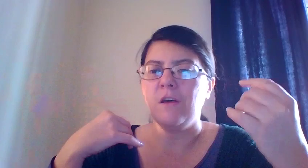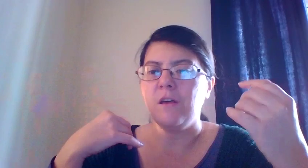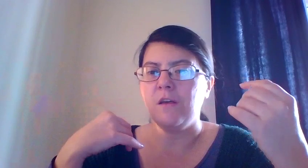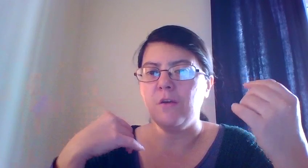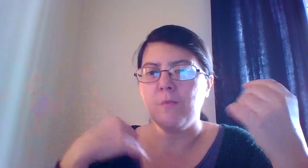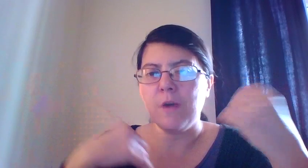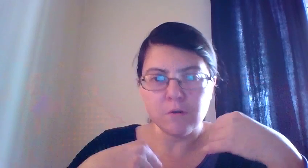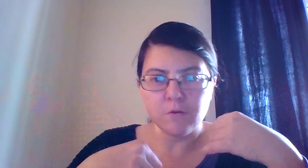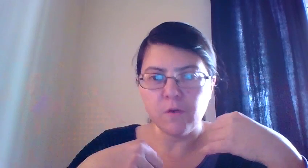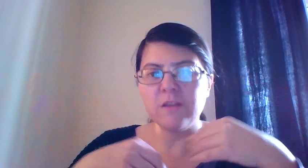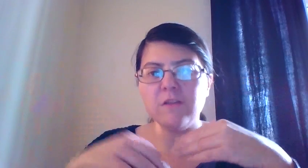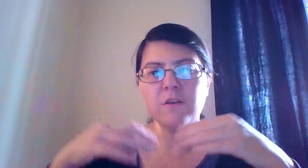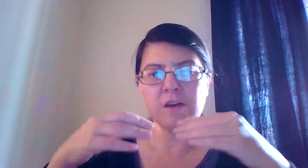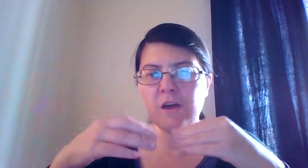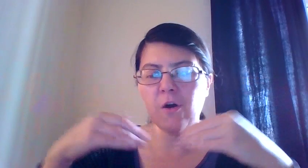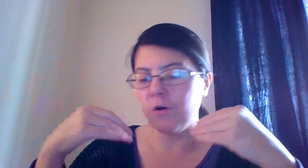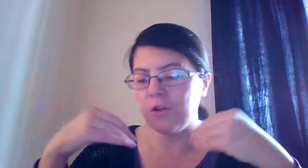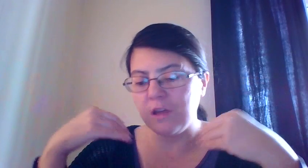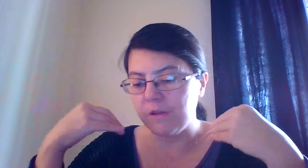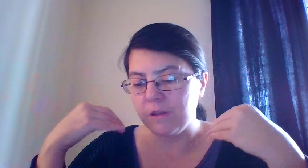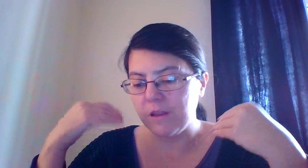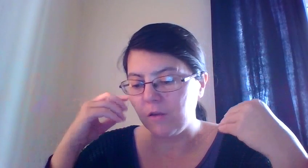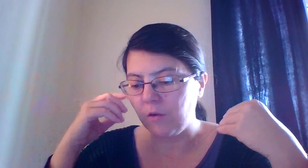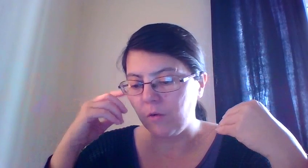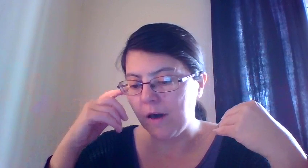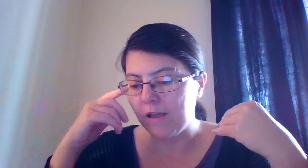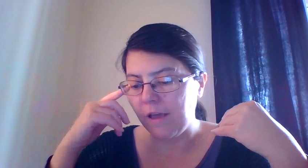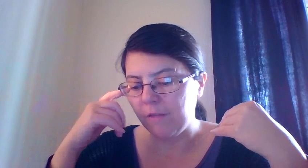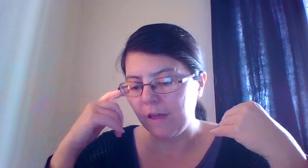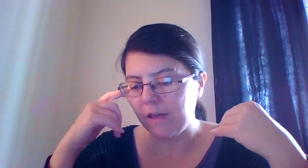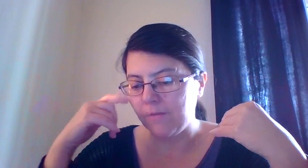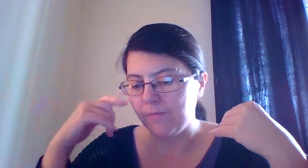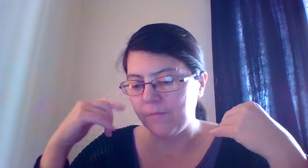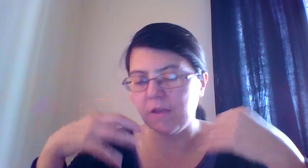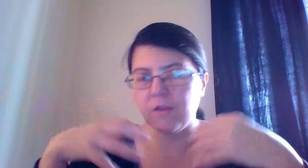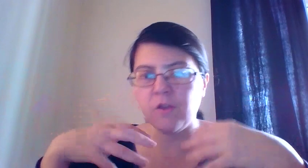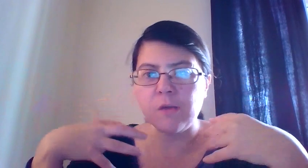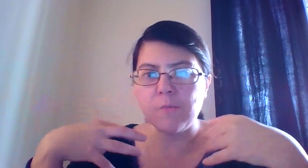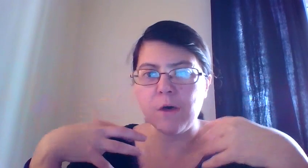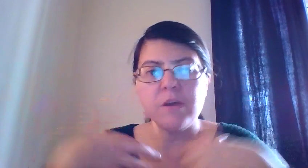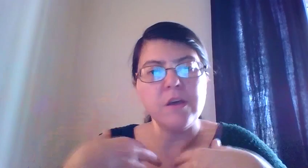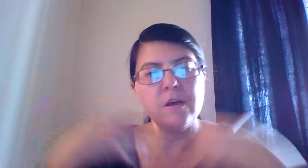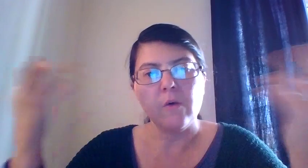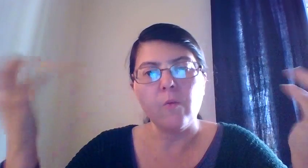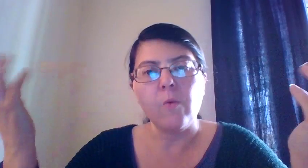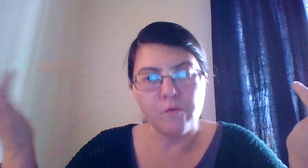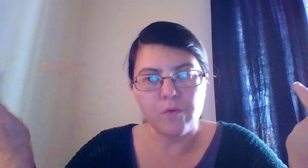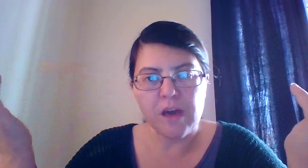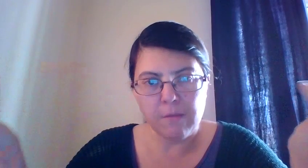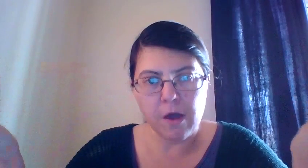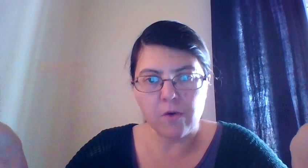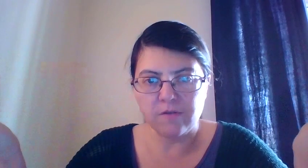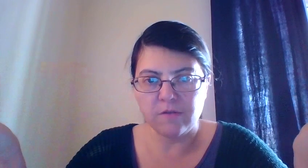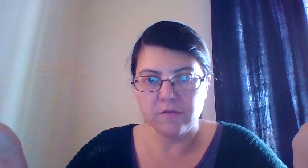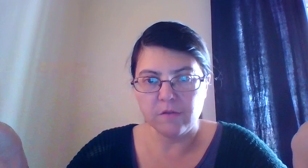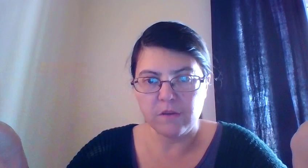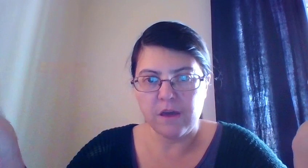You're my girlfriend. Okay? Or, even like you might have like a talk about what if we get married. Okay?